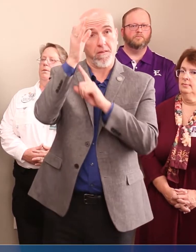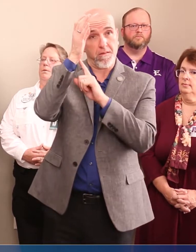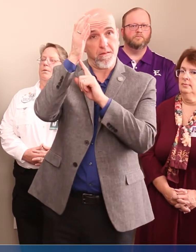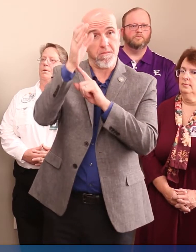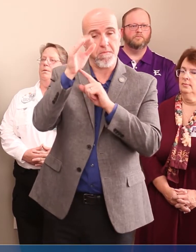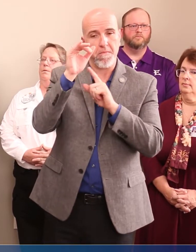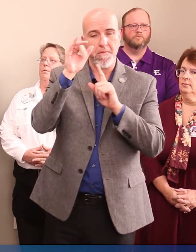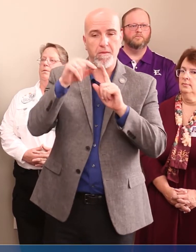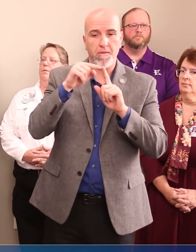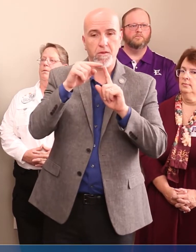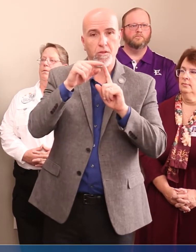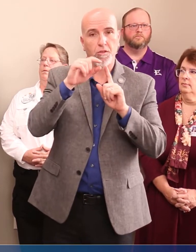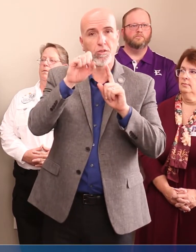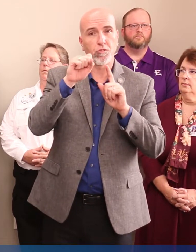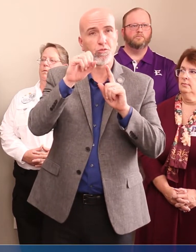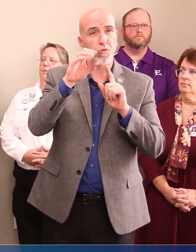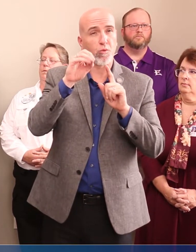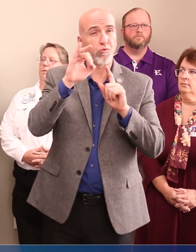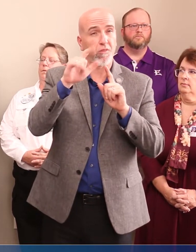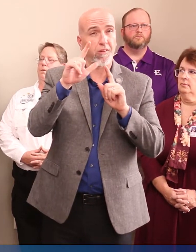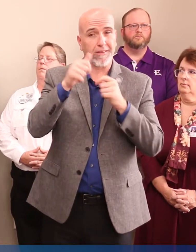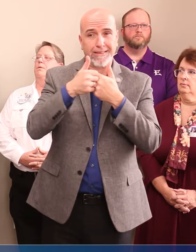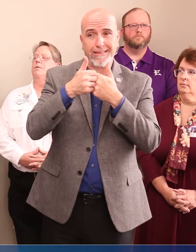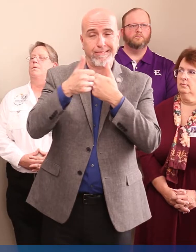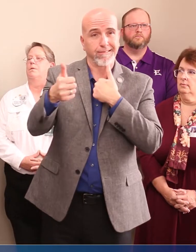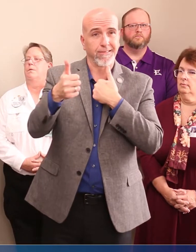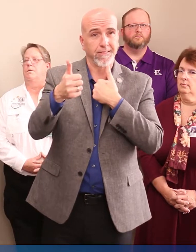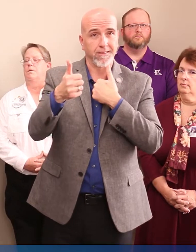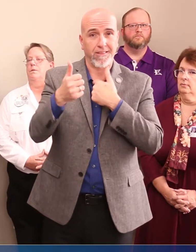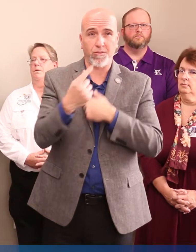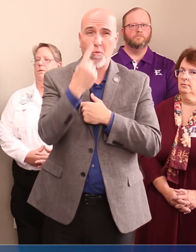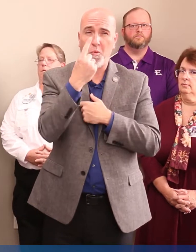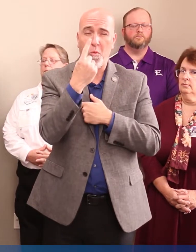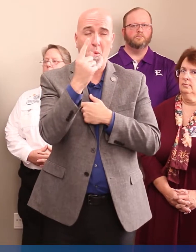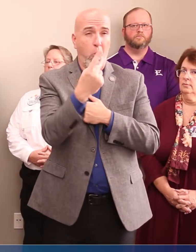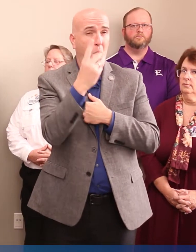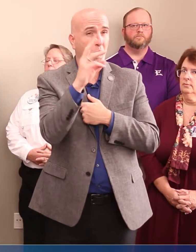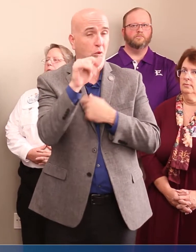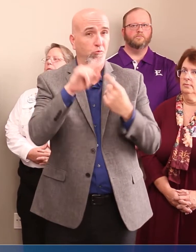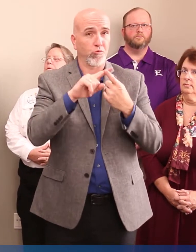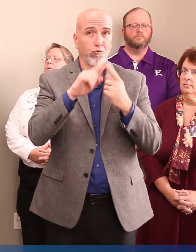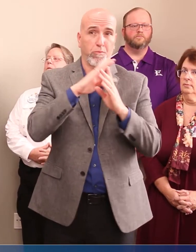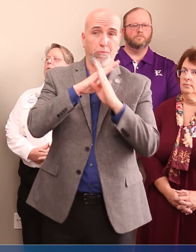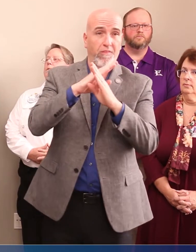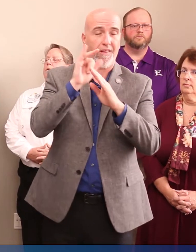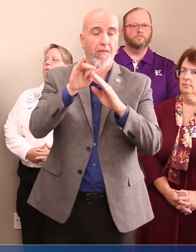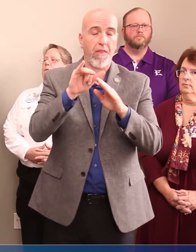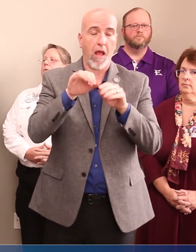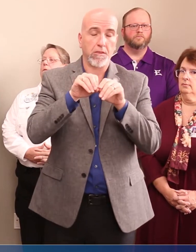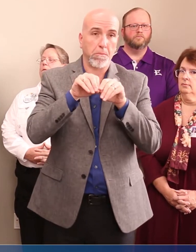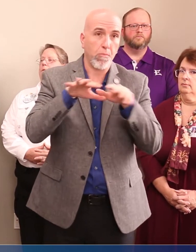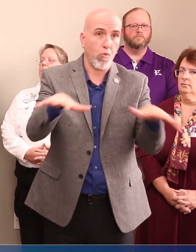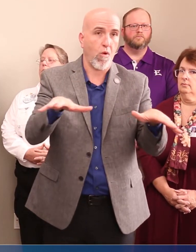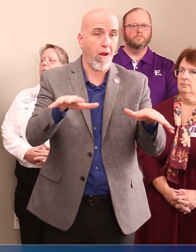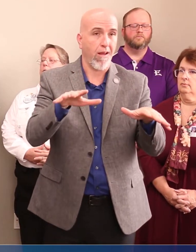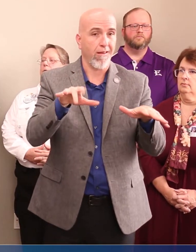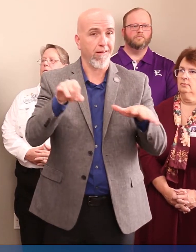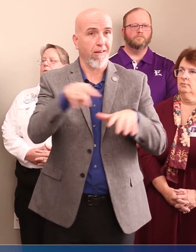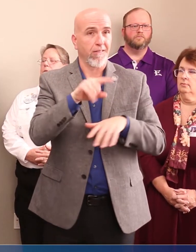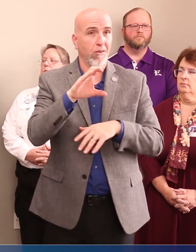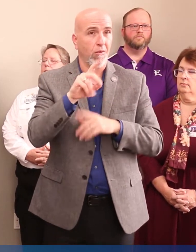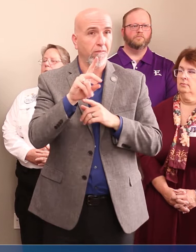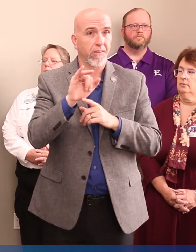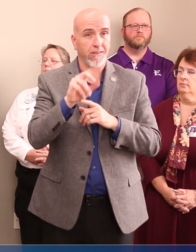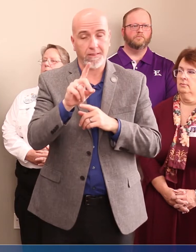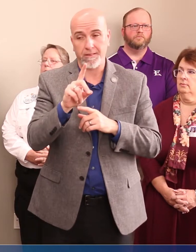social distancing is the only way to prevent the rapid spread of this disease. And